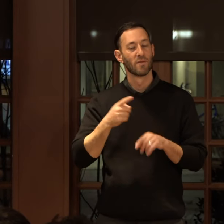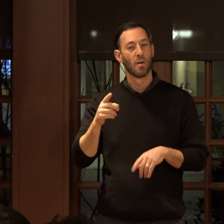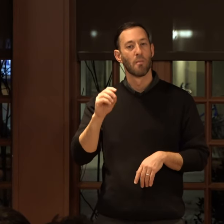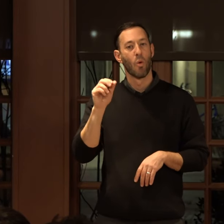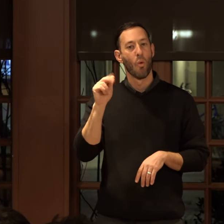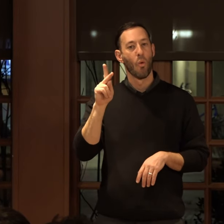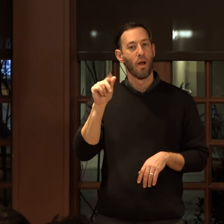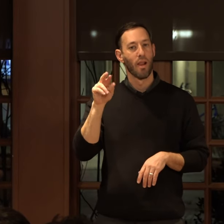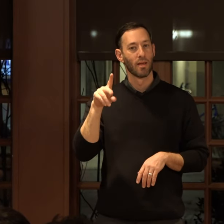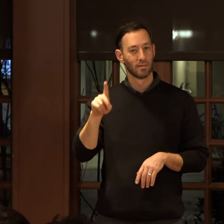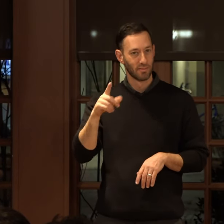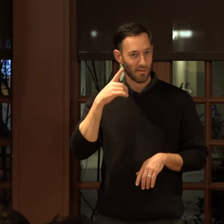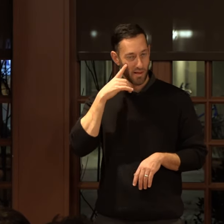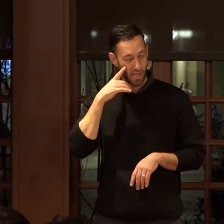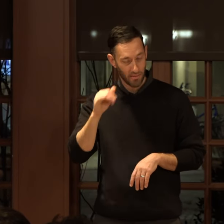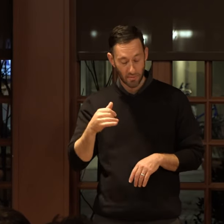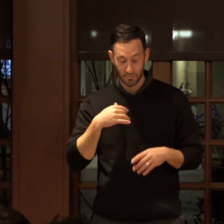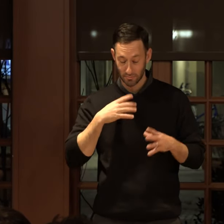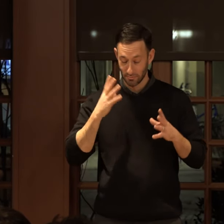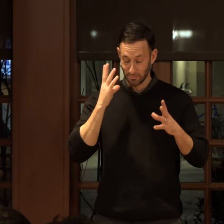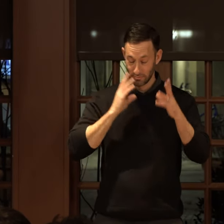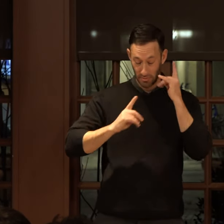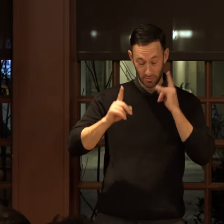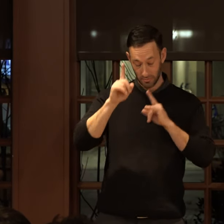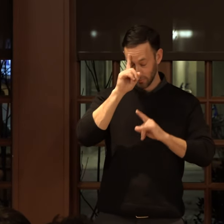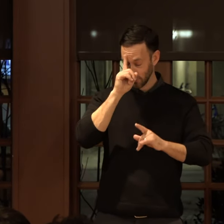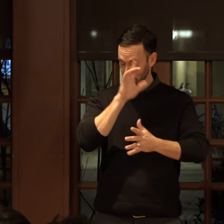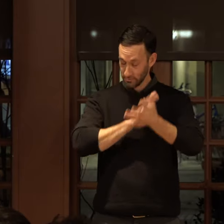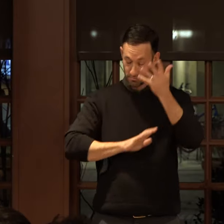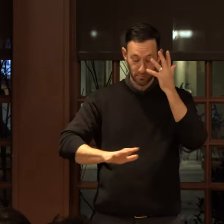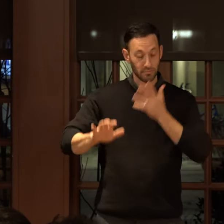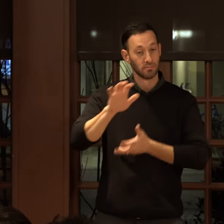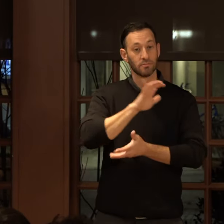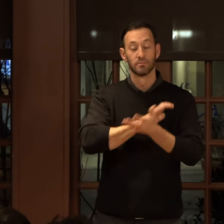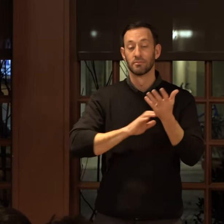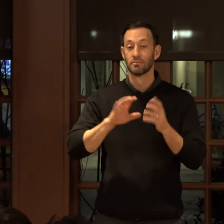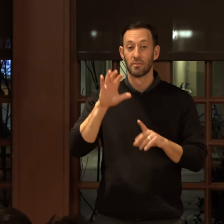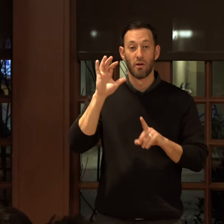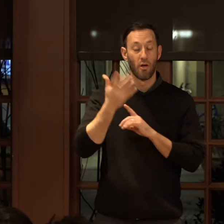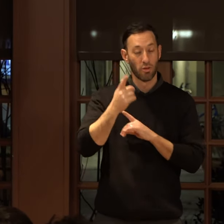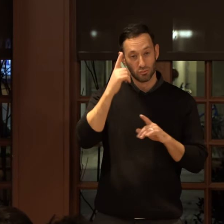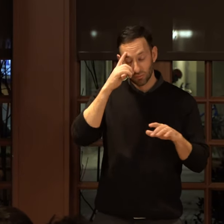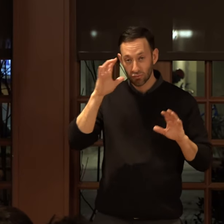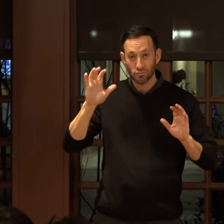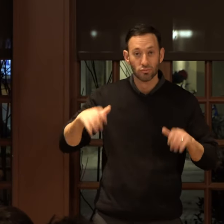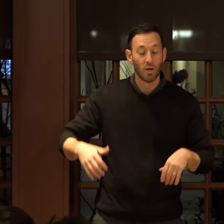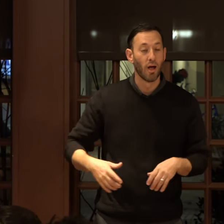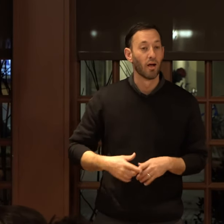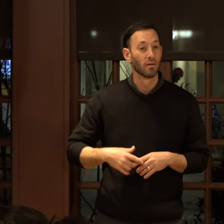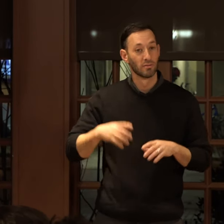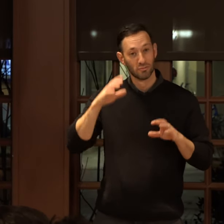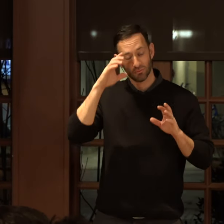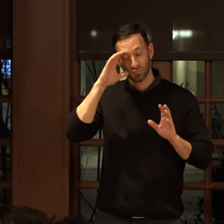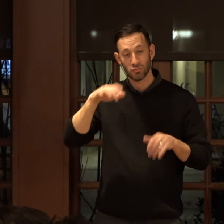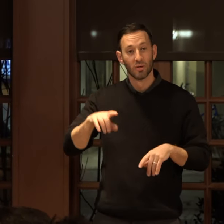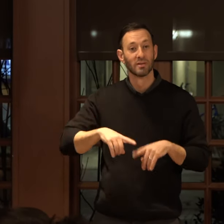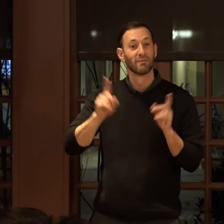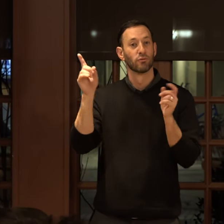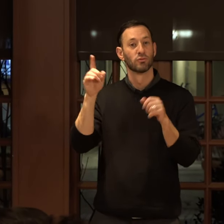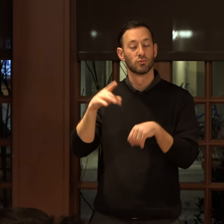in California, and was experiencing all kinds of shock, culture shock. The shock of geography.